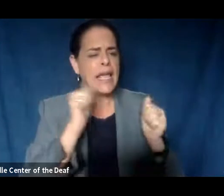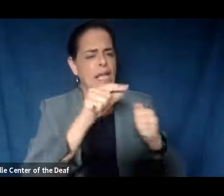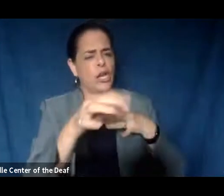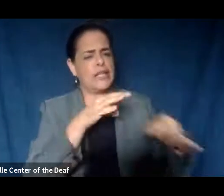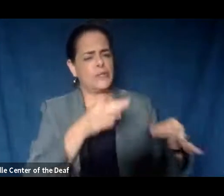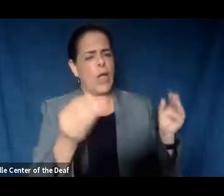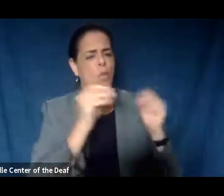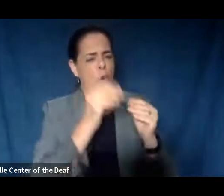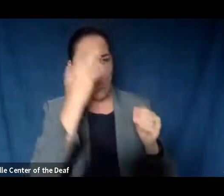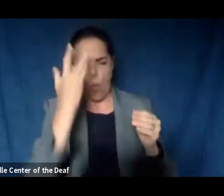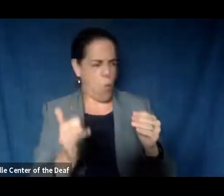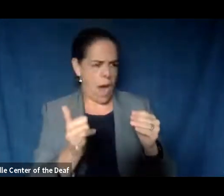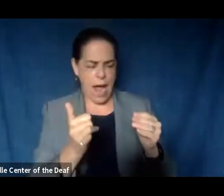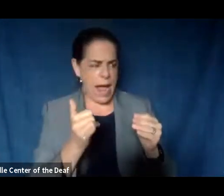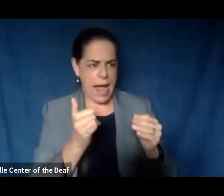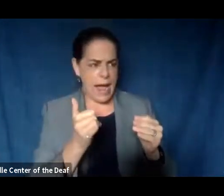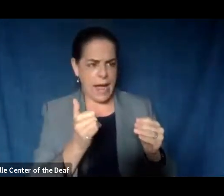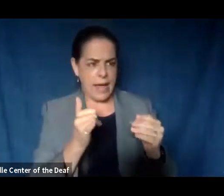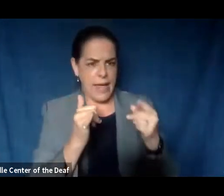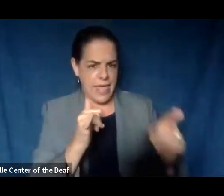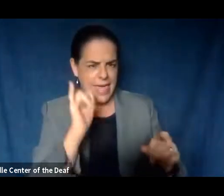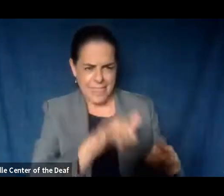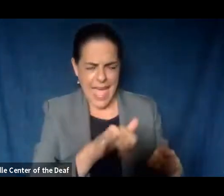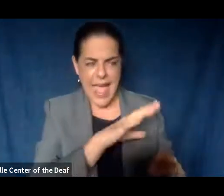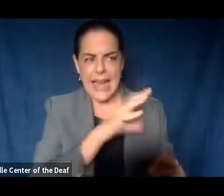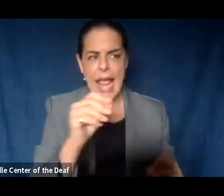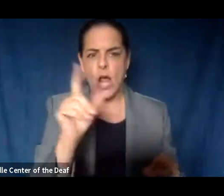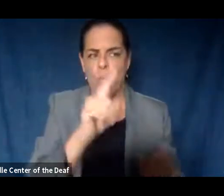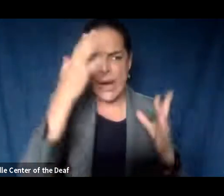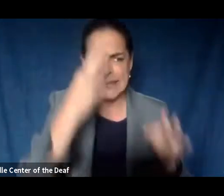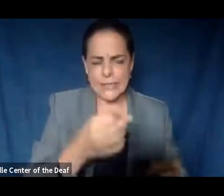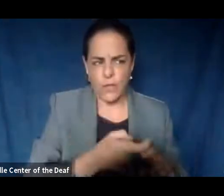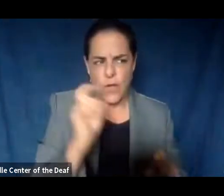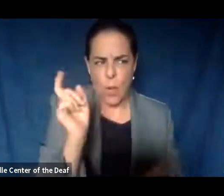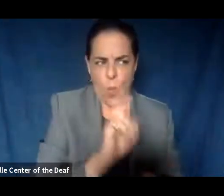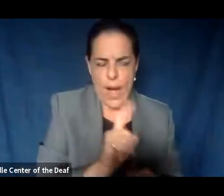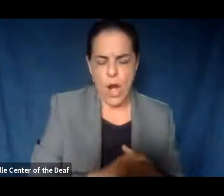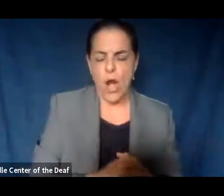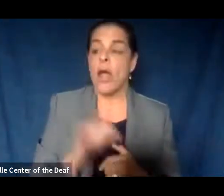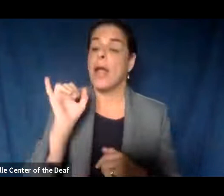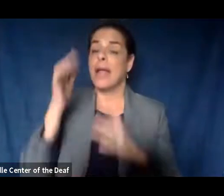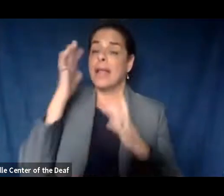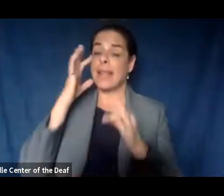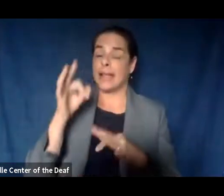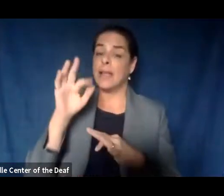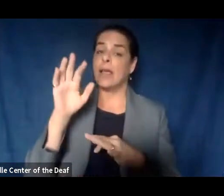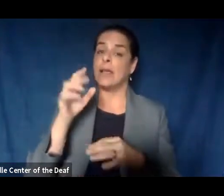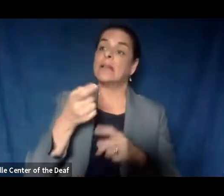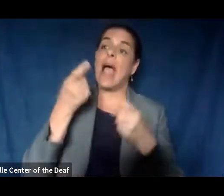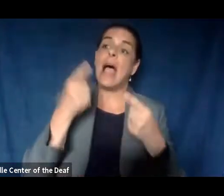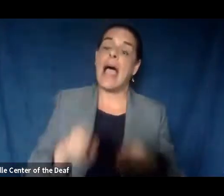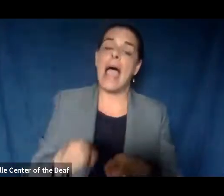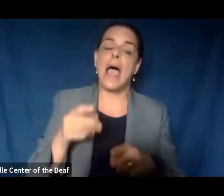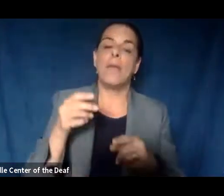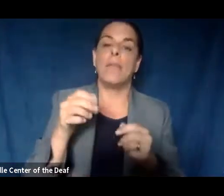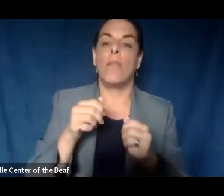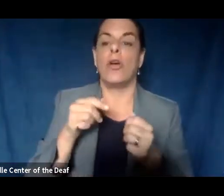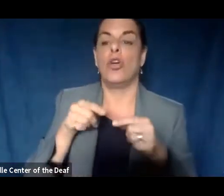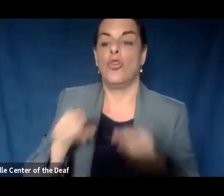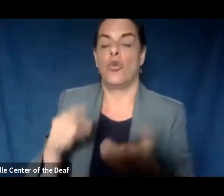why that is being suggested and where the decision came from? That decision came from discussion among our